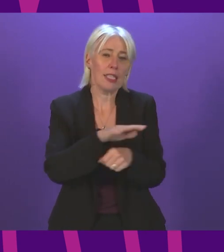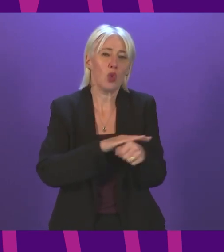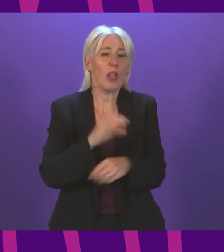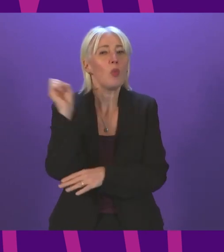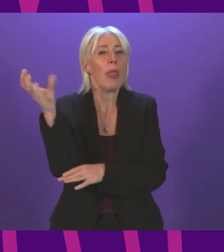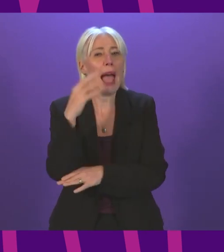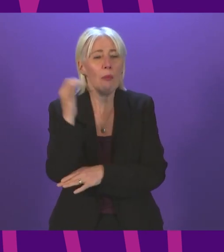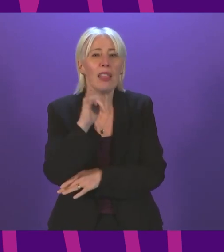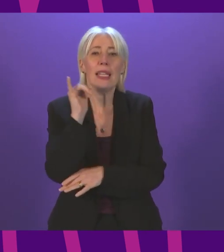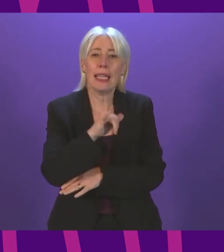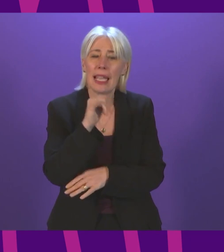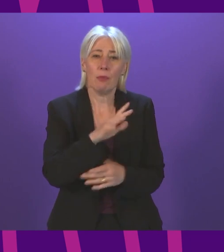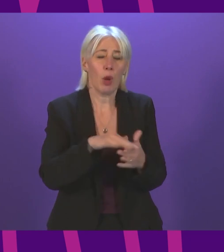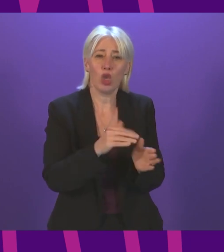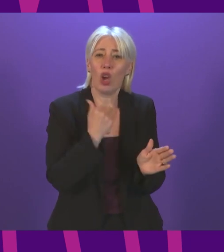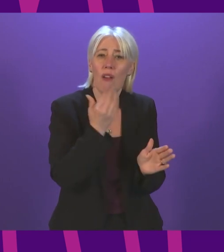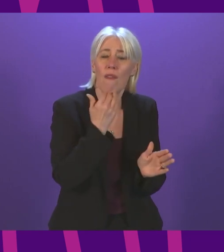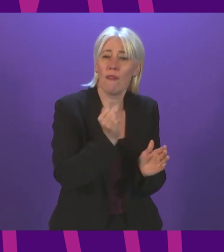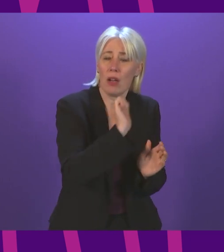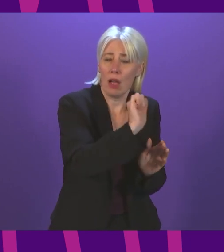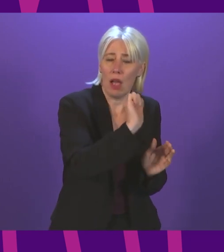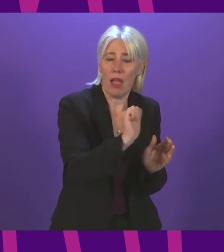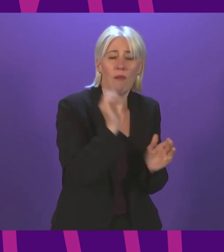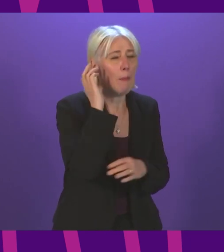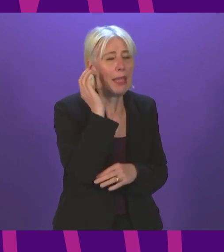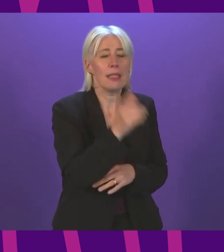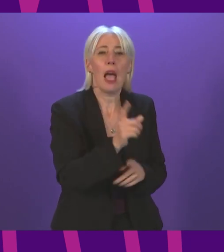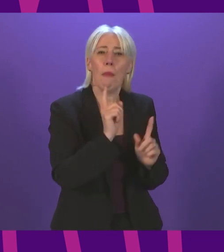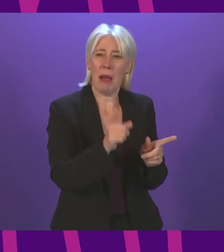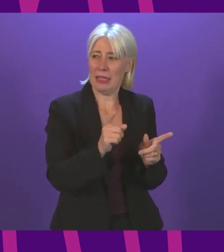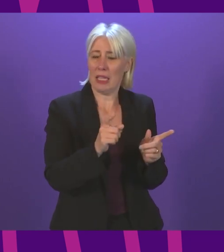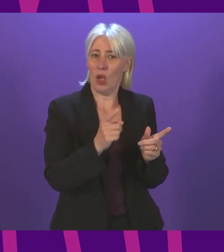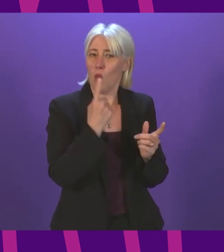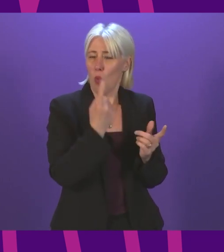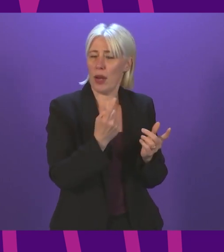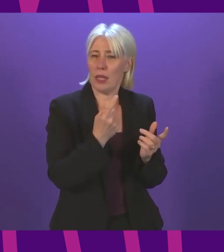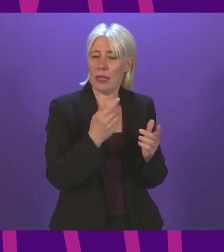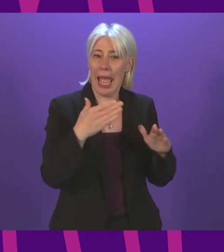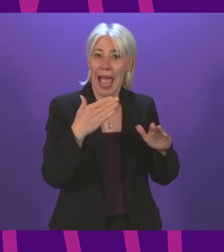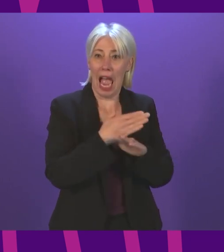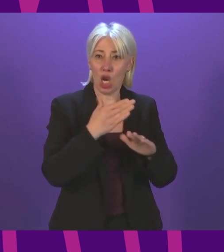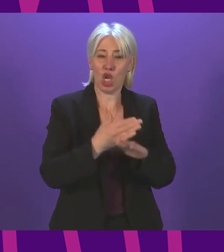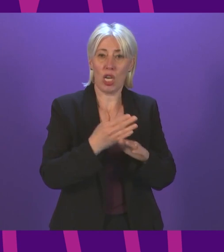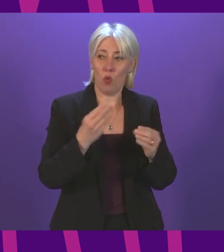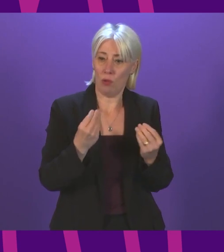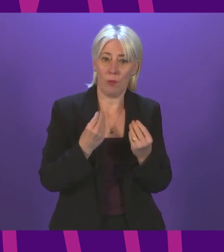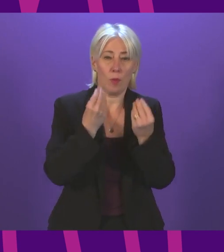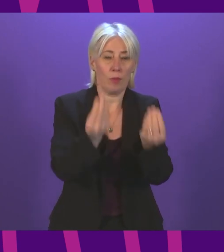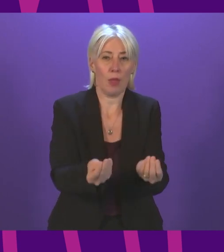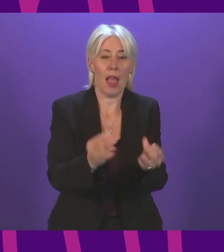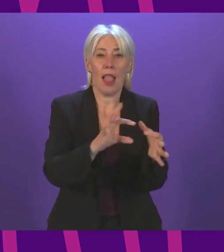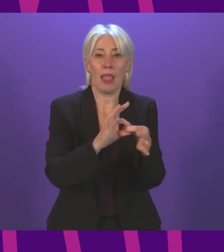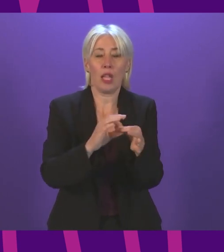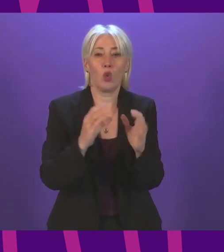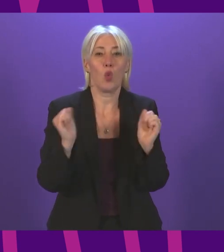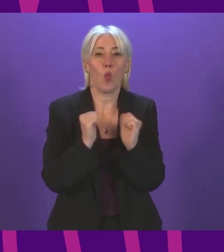due to the additional capacity and demands at our front door. One of the actions that I will bring forward to this chamber in relation to our winter plan